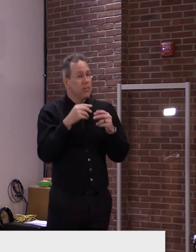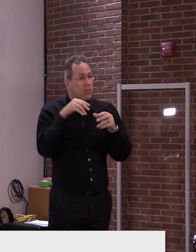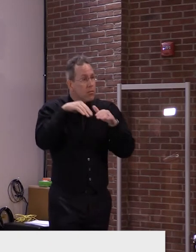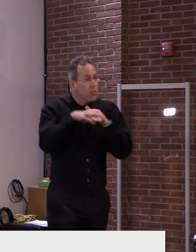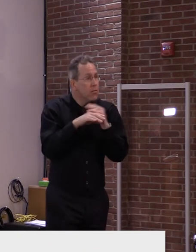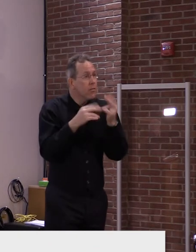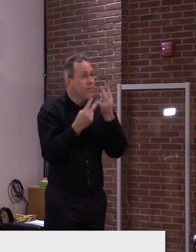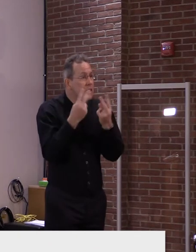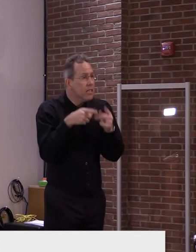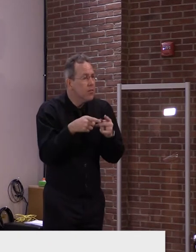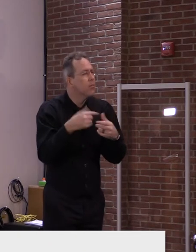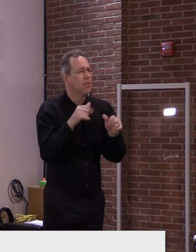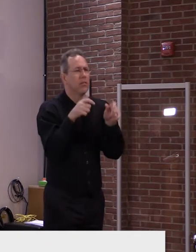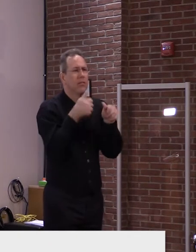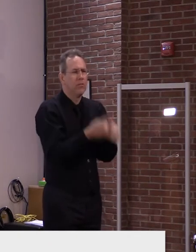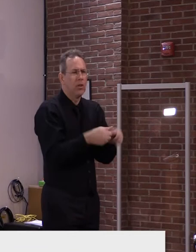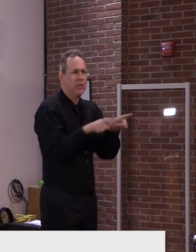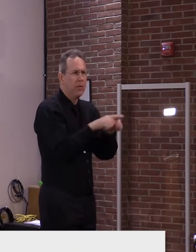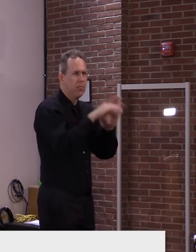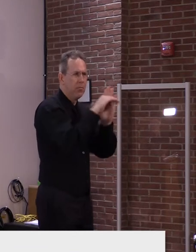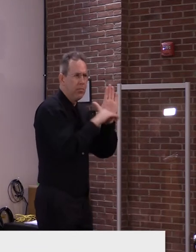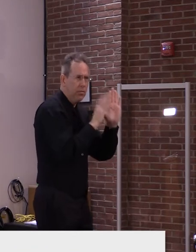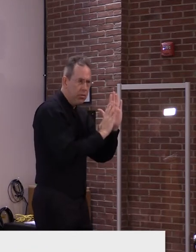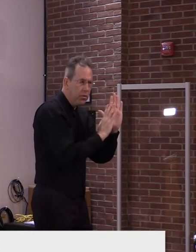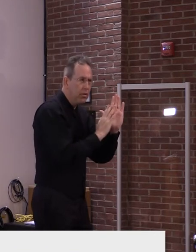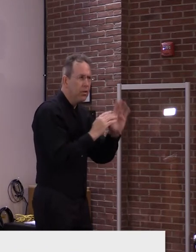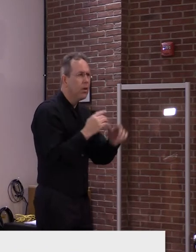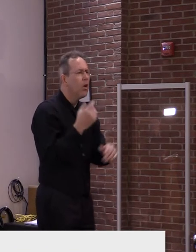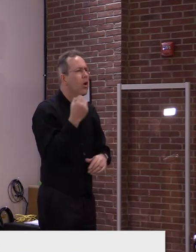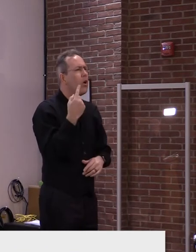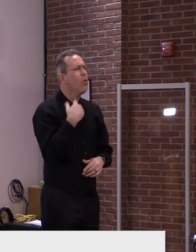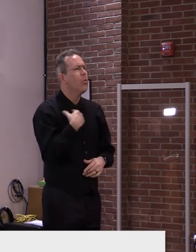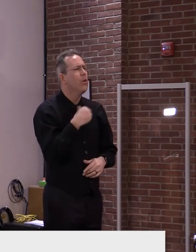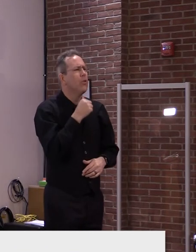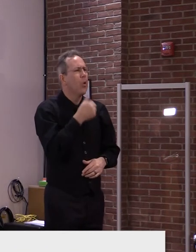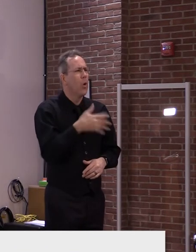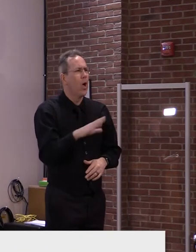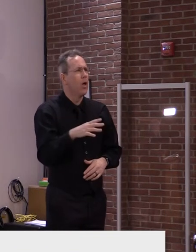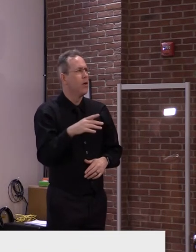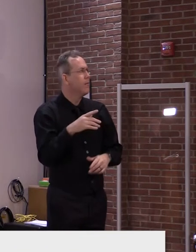we won't require people, uh, coming in to be vaccinated.